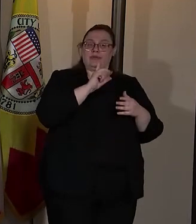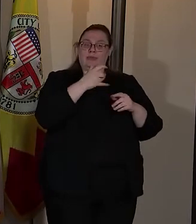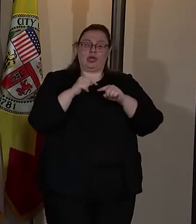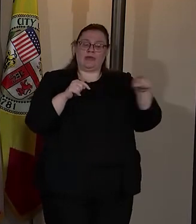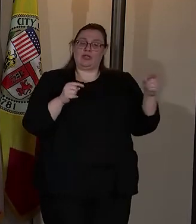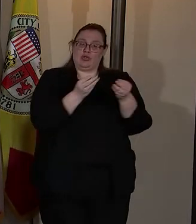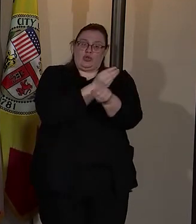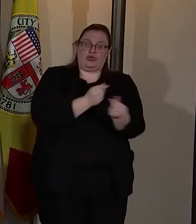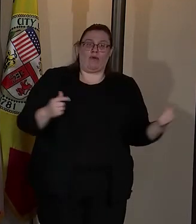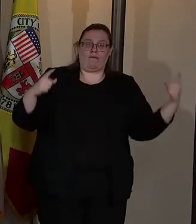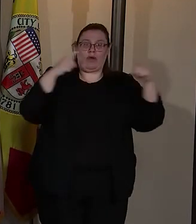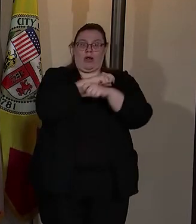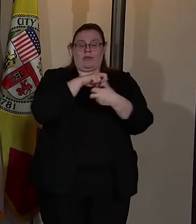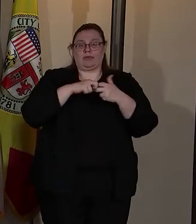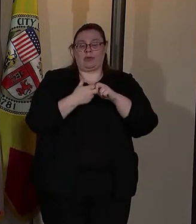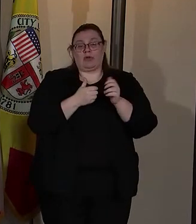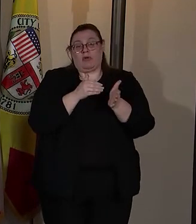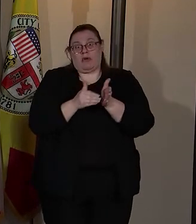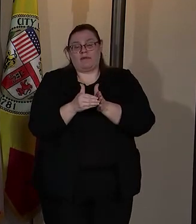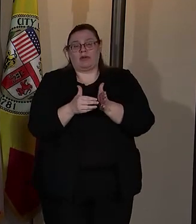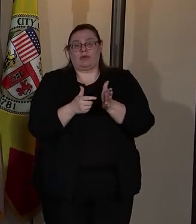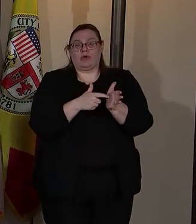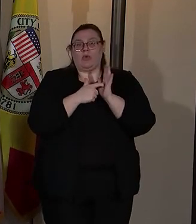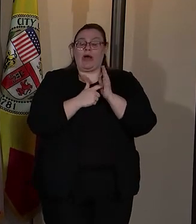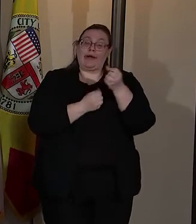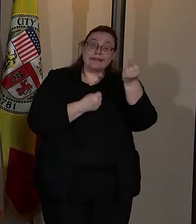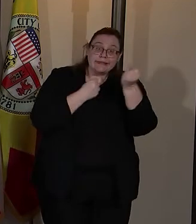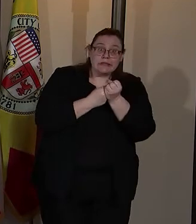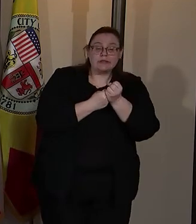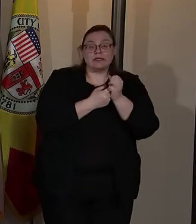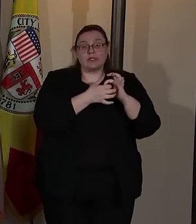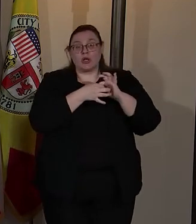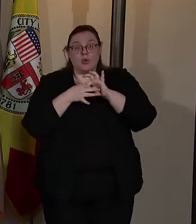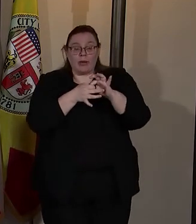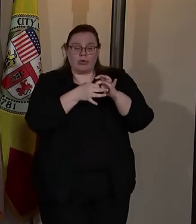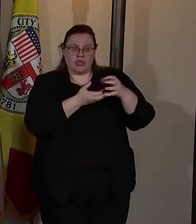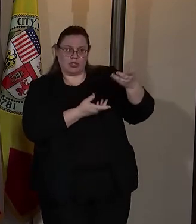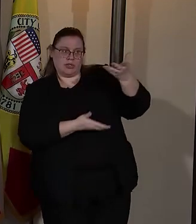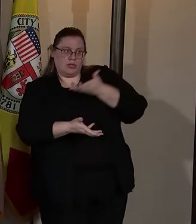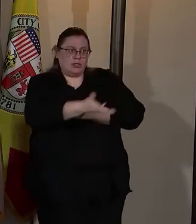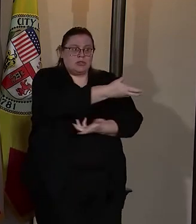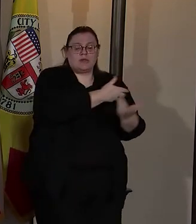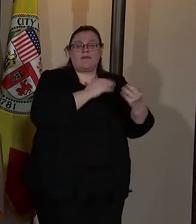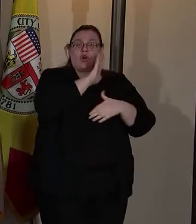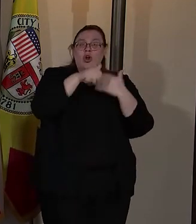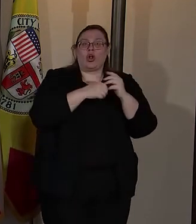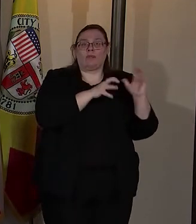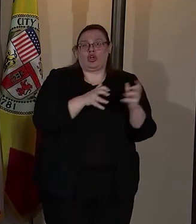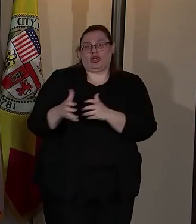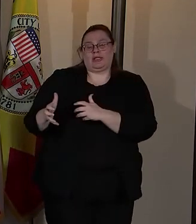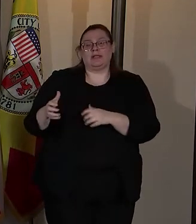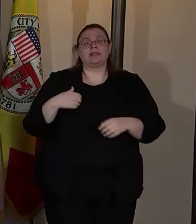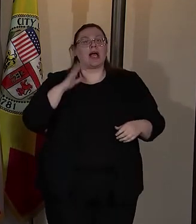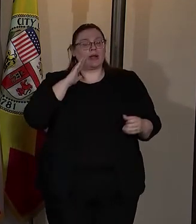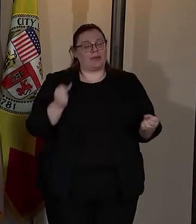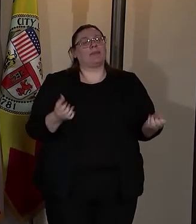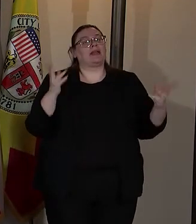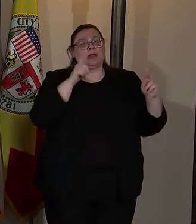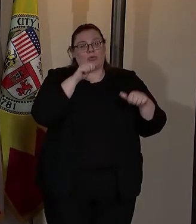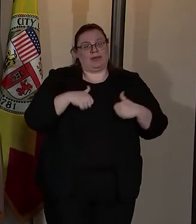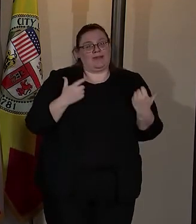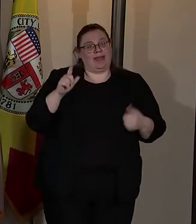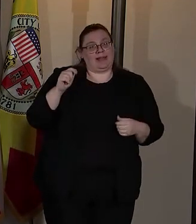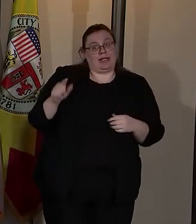complex problems that often require the assistance, cooperation, and coordination of all parties involved. And I know that many LA residents